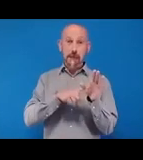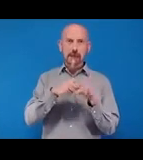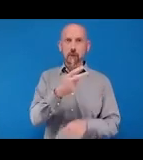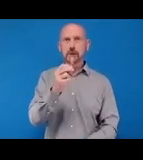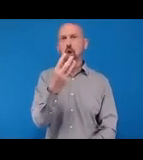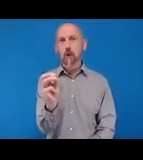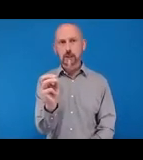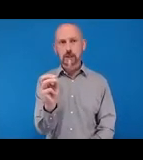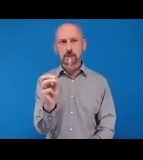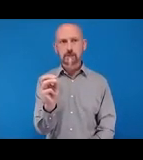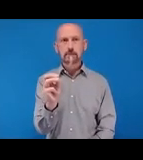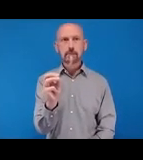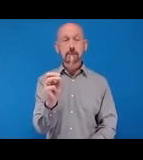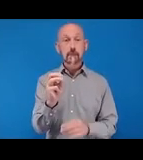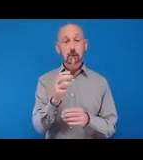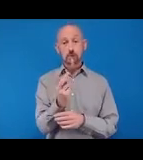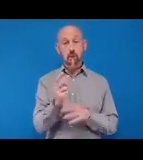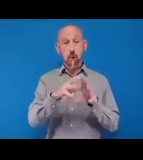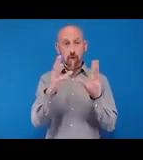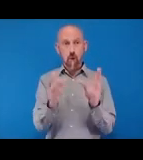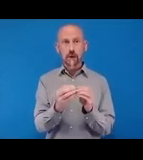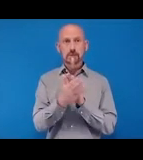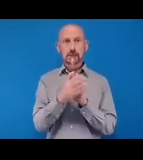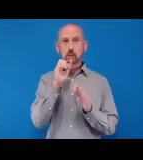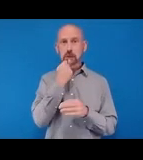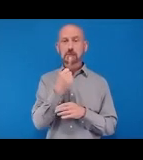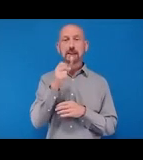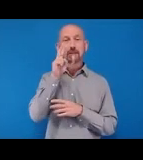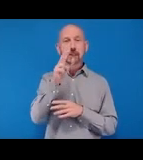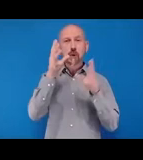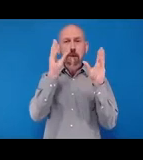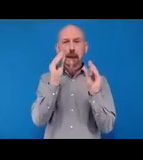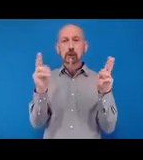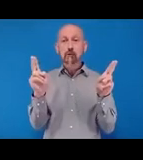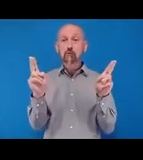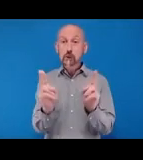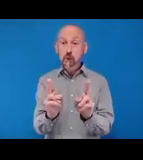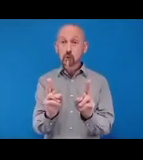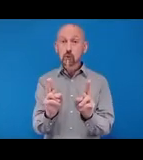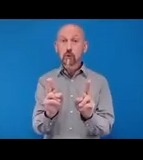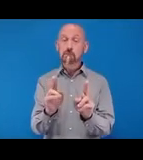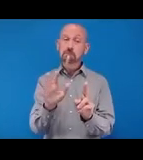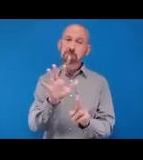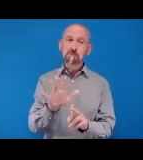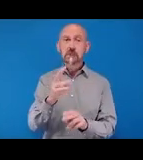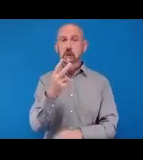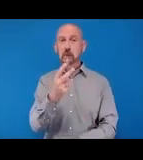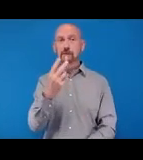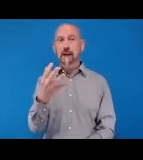it will reduce the visual impairment by 2030 around 25%.